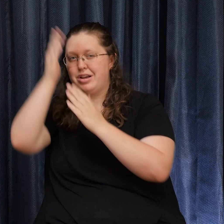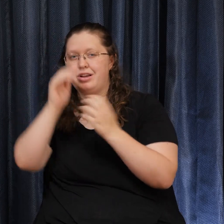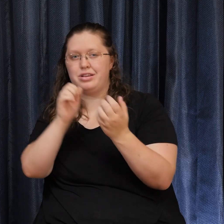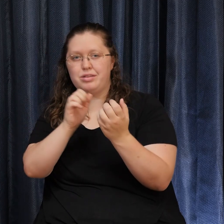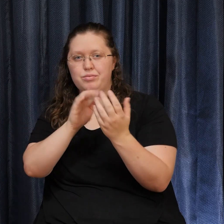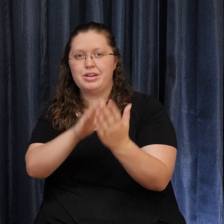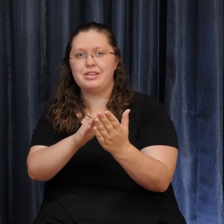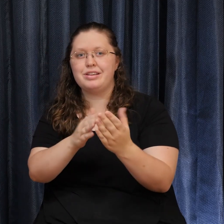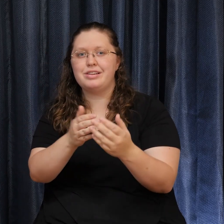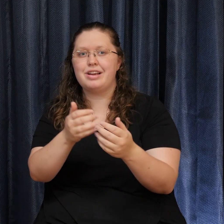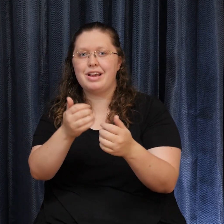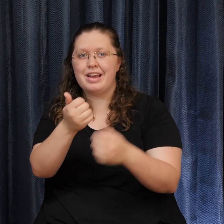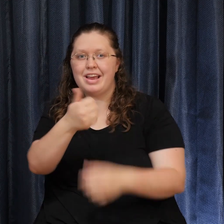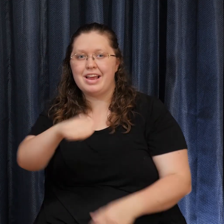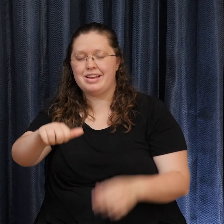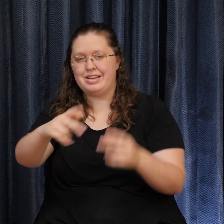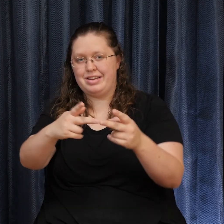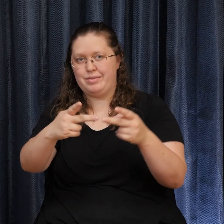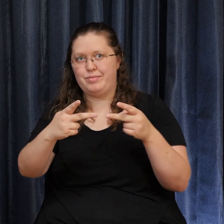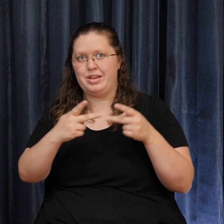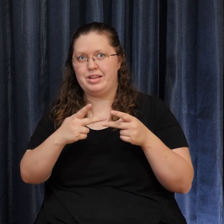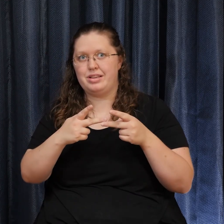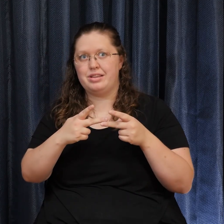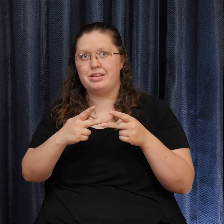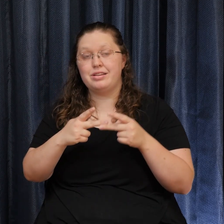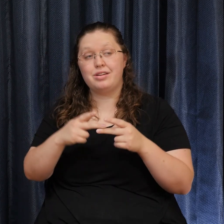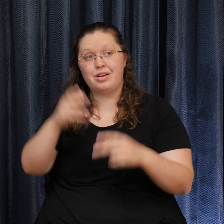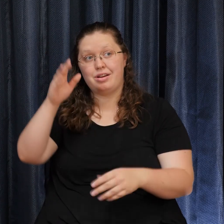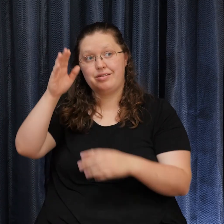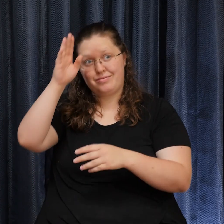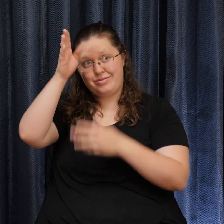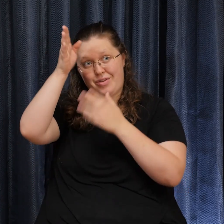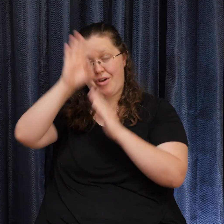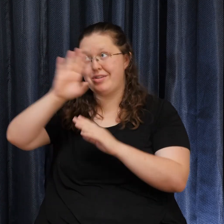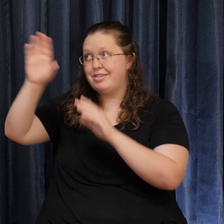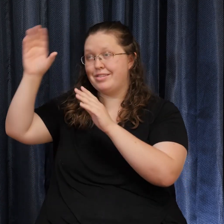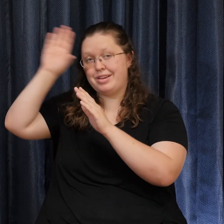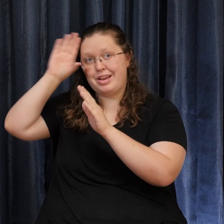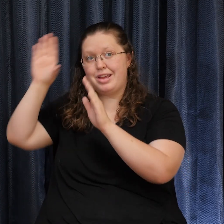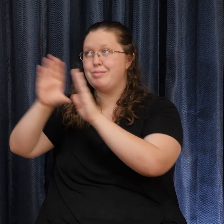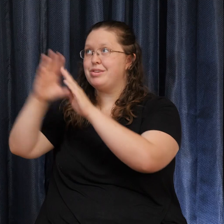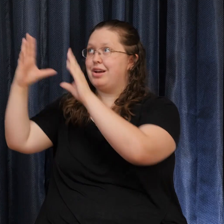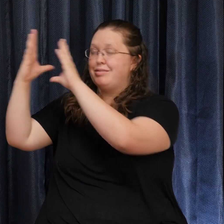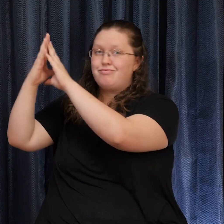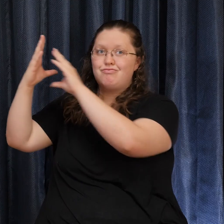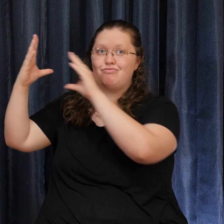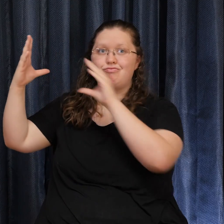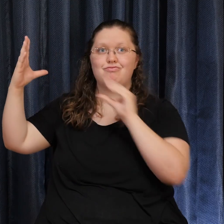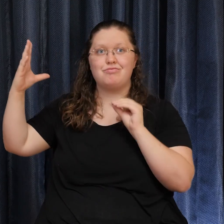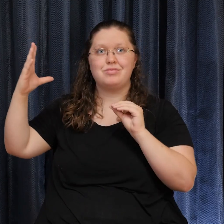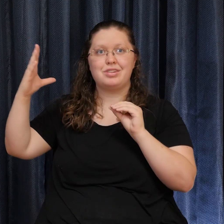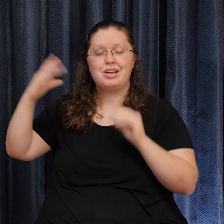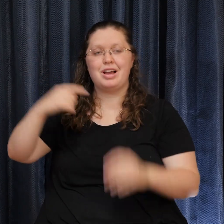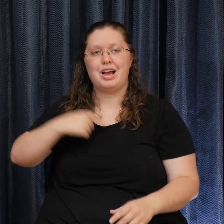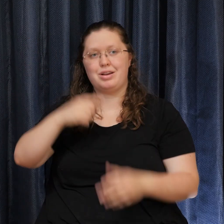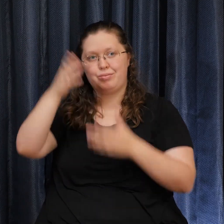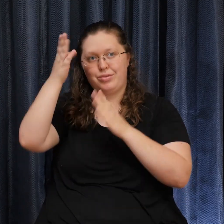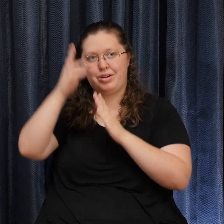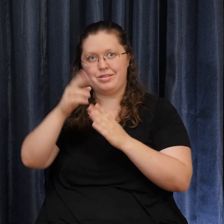Created in God's image, I am divine love in human expression. I know that love is much more than a positive